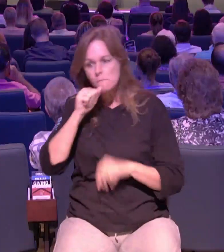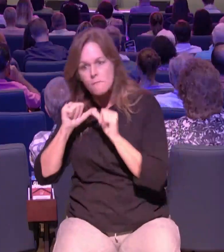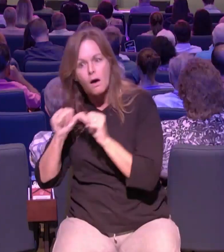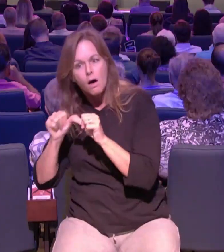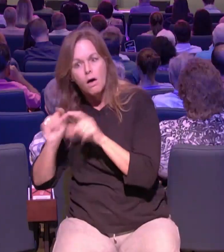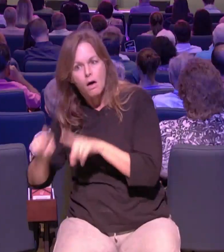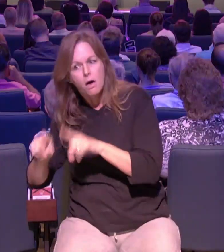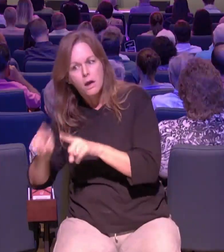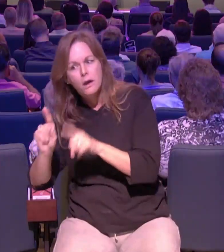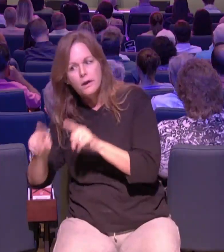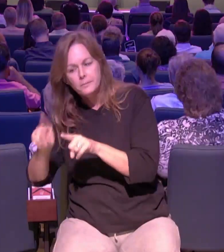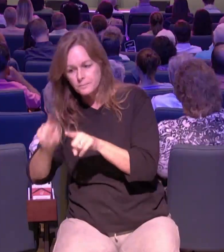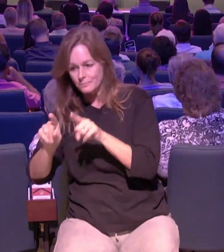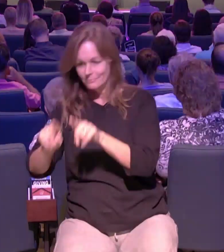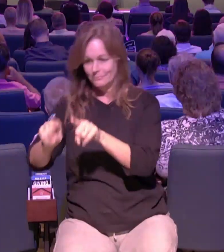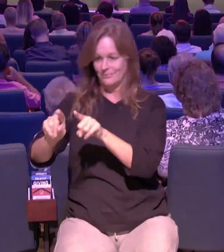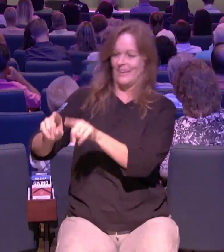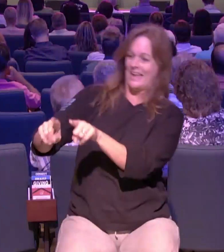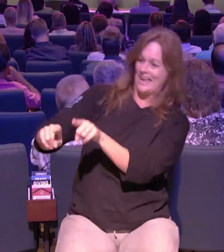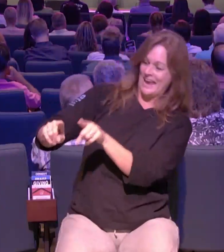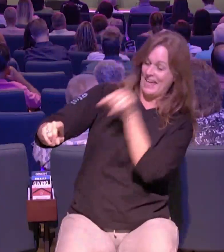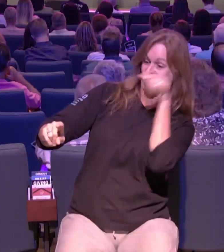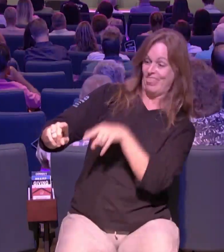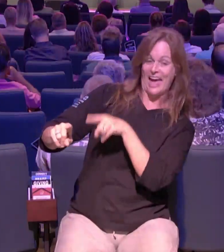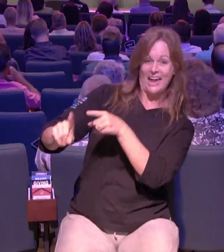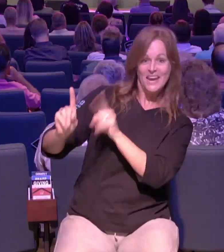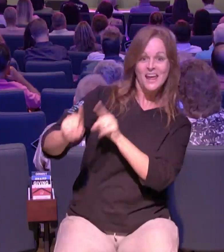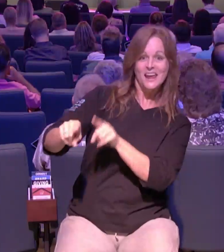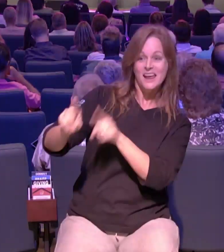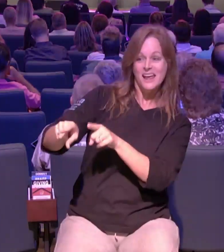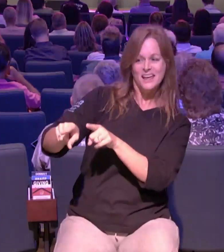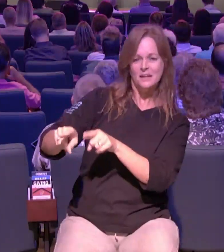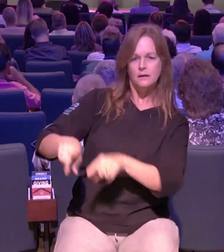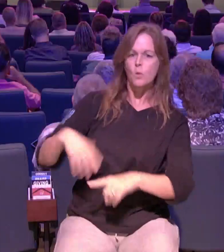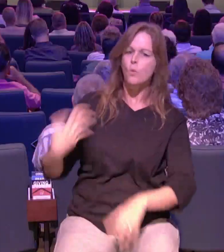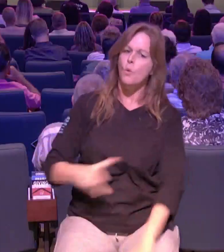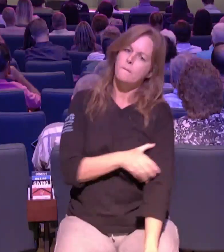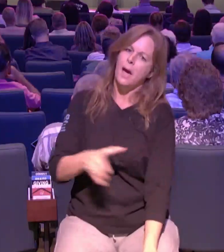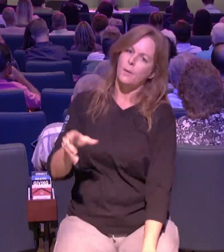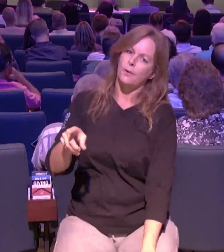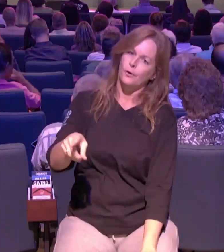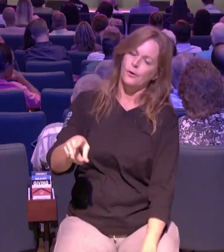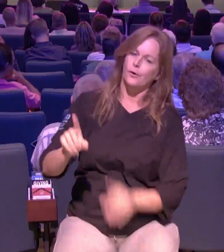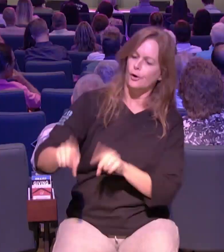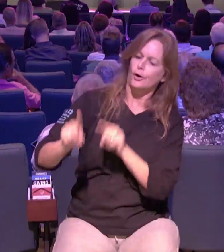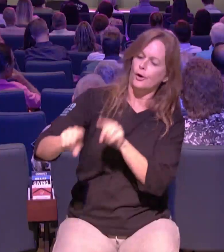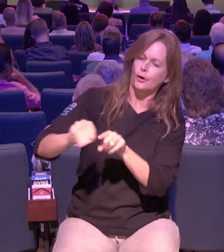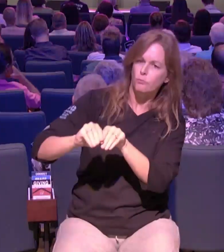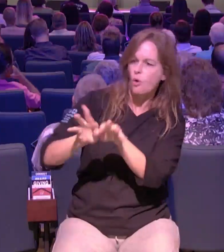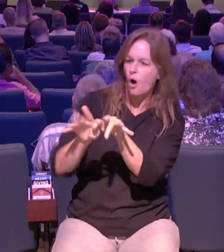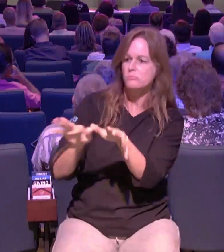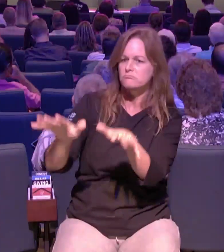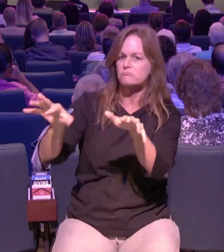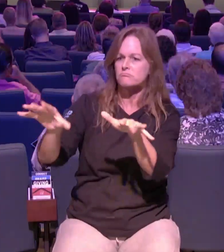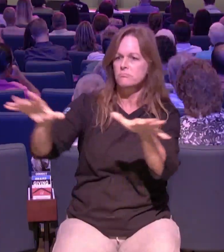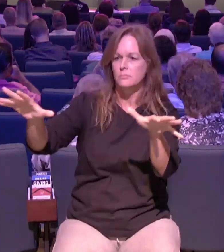to serve jesus by serving people you're going to face some obstacles you're going to deal with some opposition right